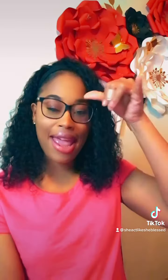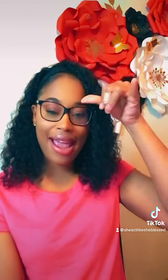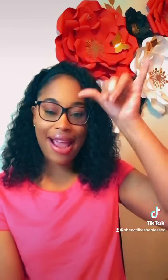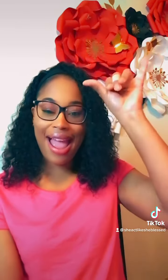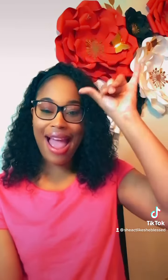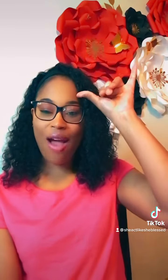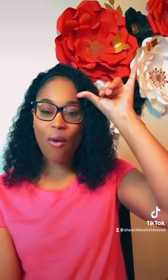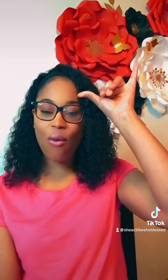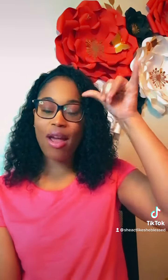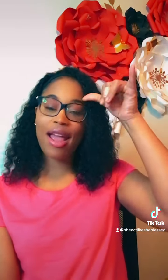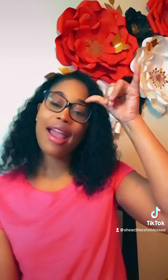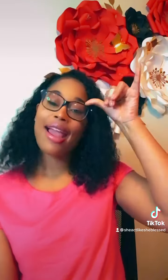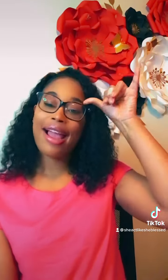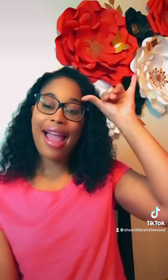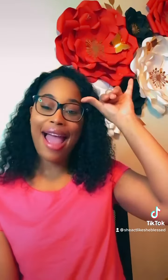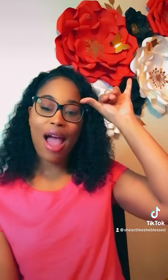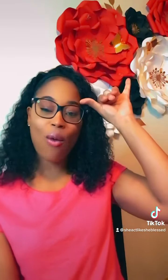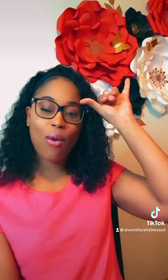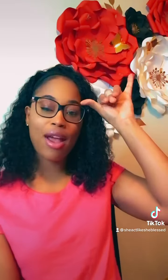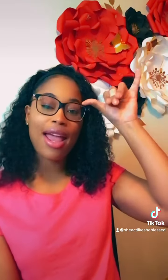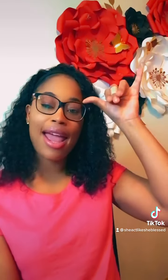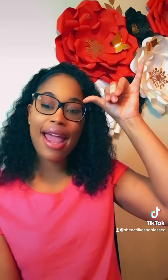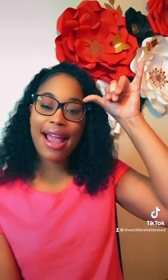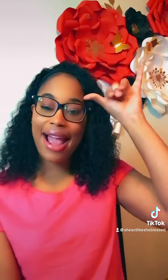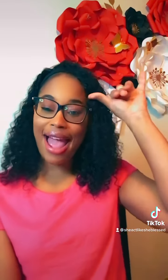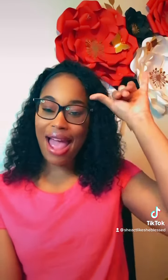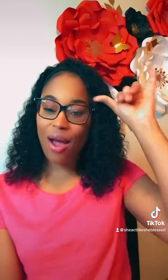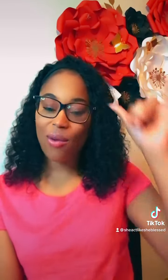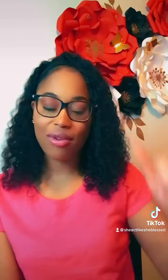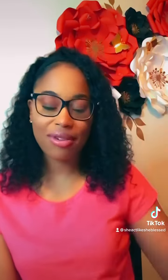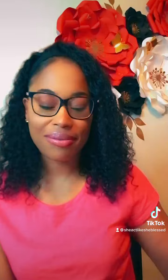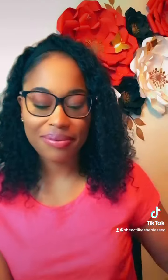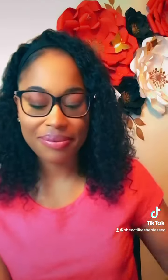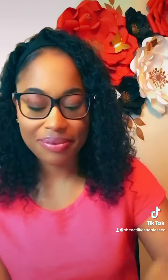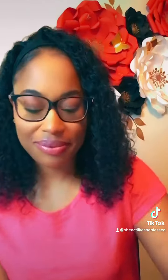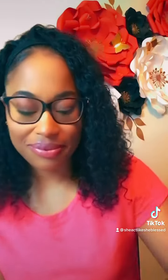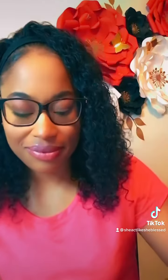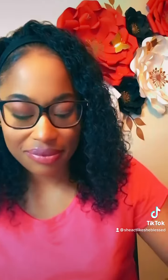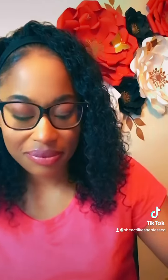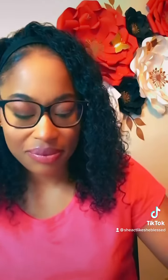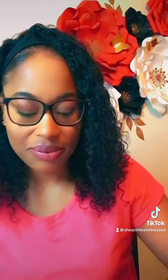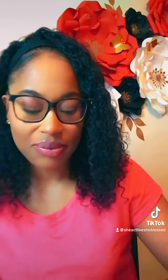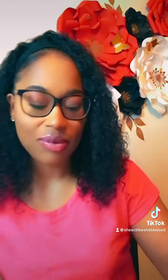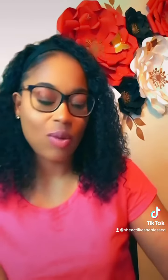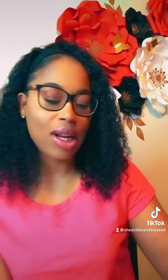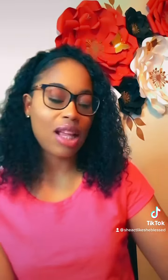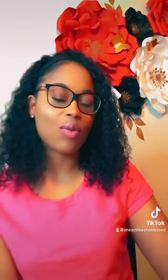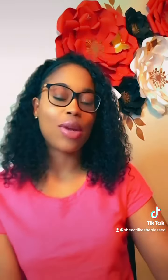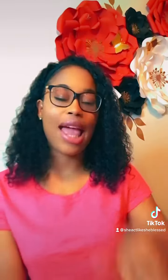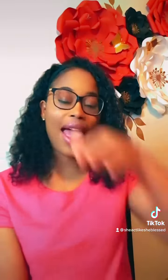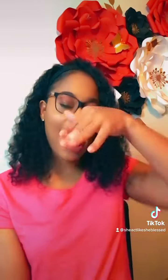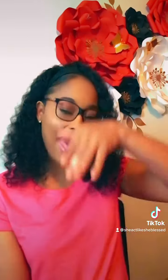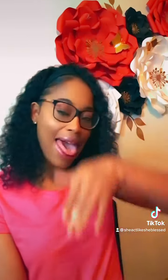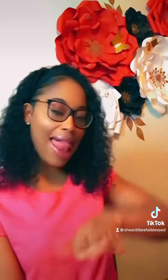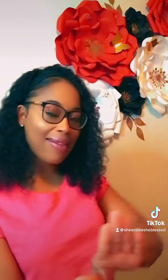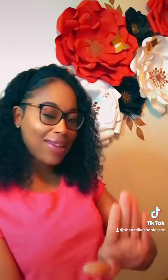cow, cow, cow. What else? We got elephant,